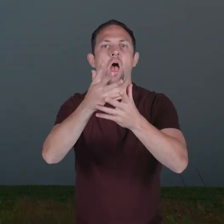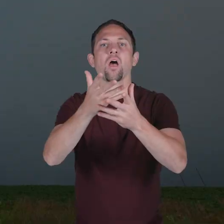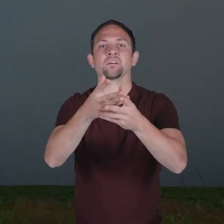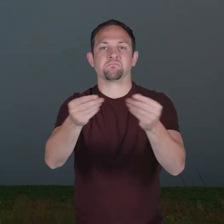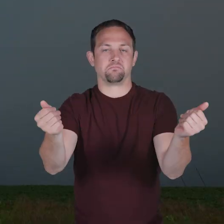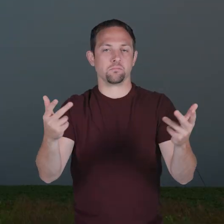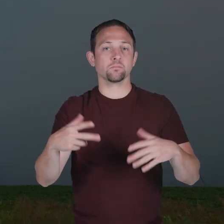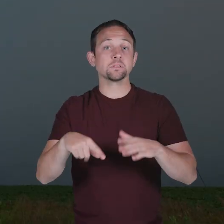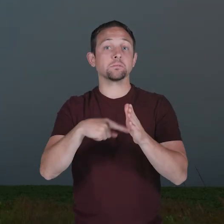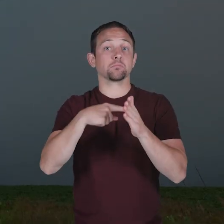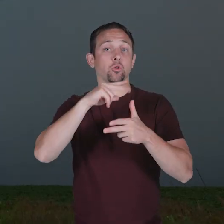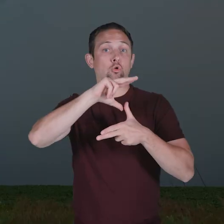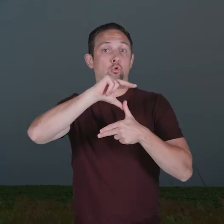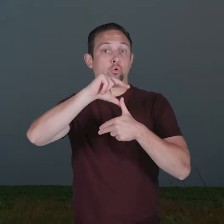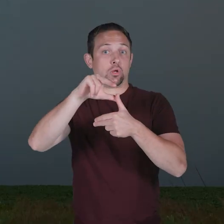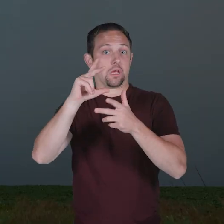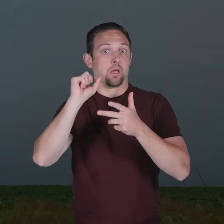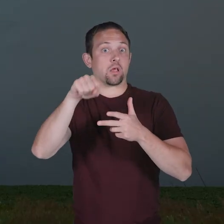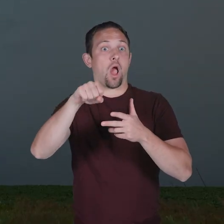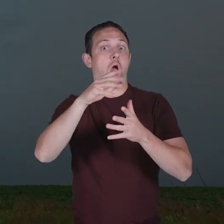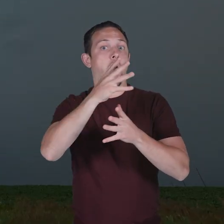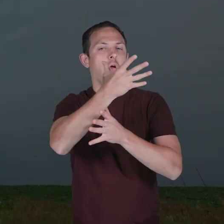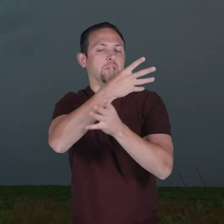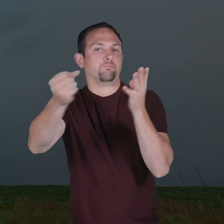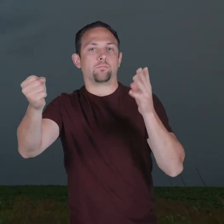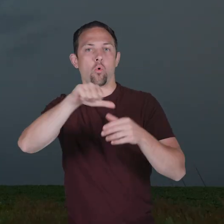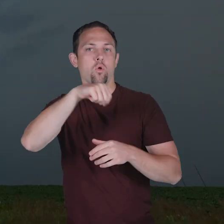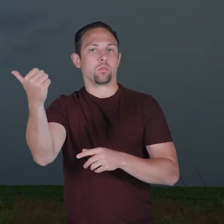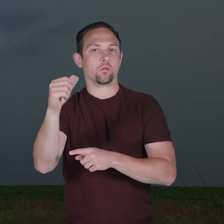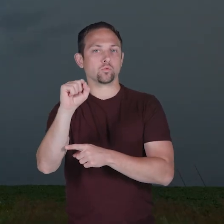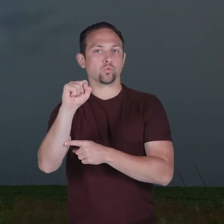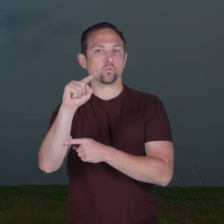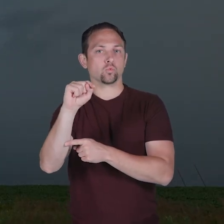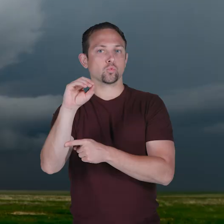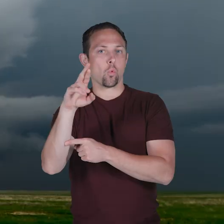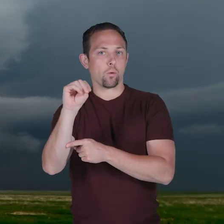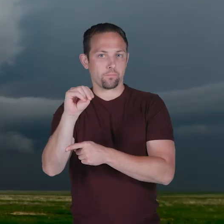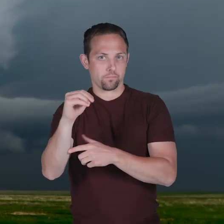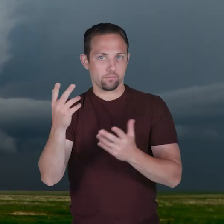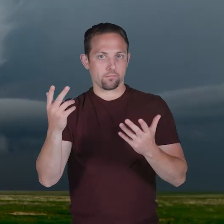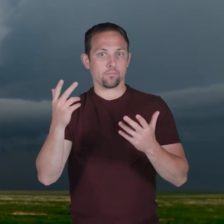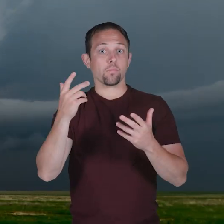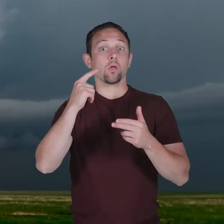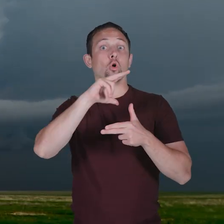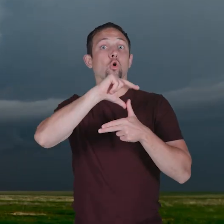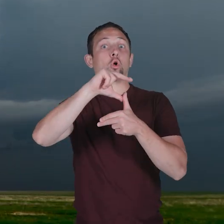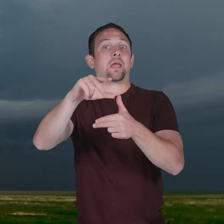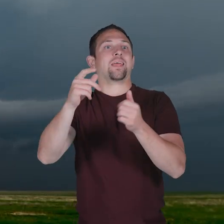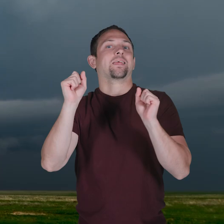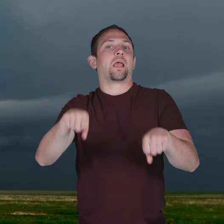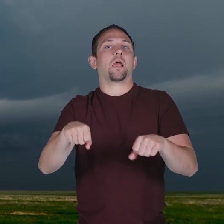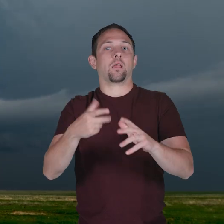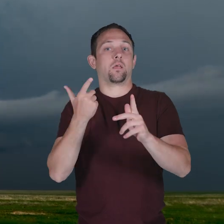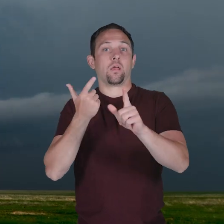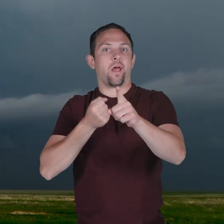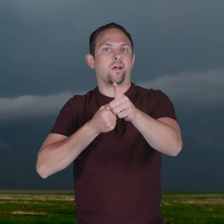Sometimes a hurricane can be swallowed by another storm. And a hurricane can even hit something called a